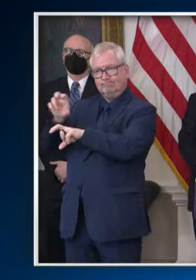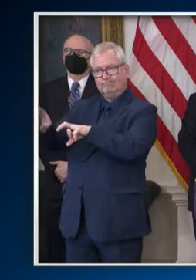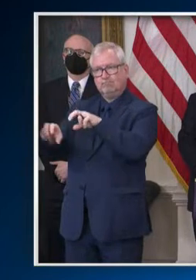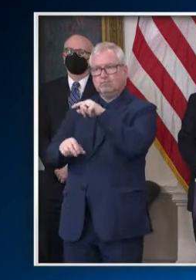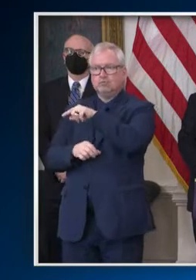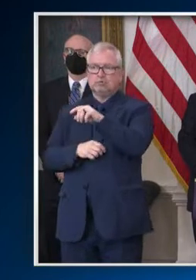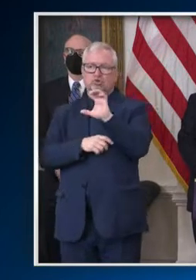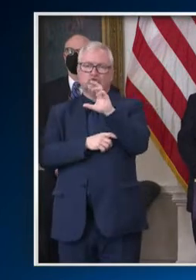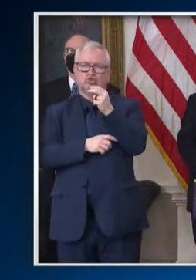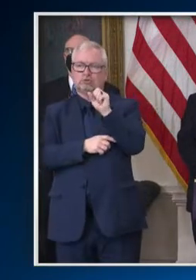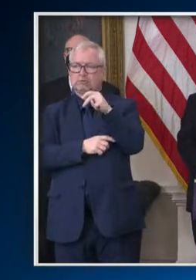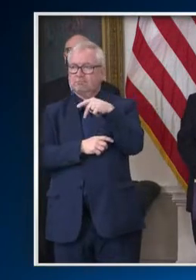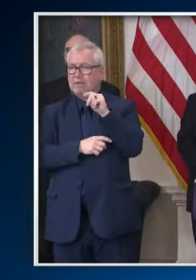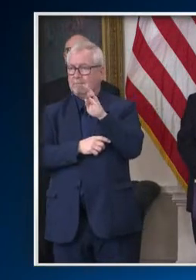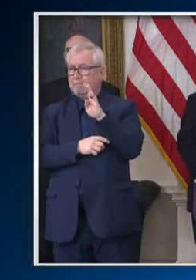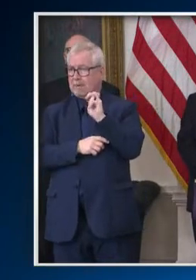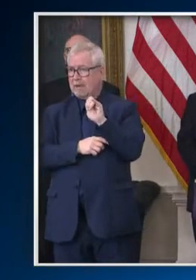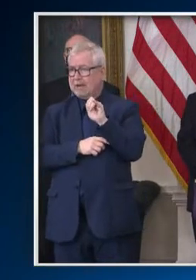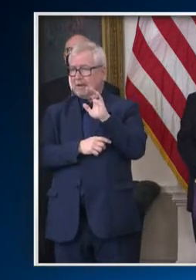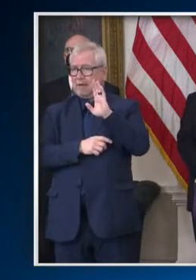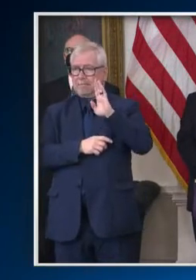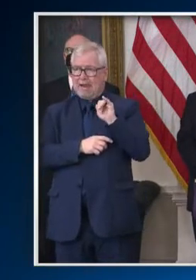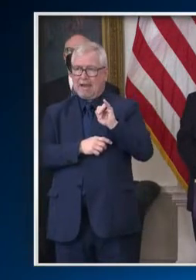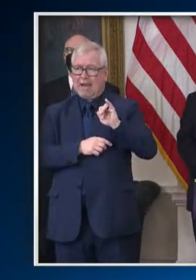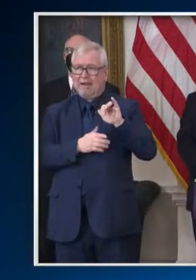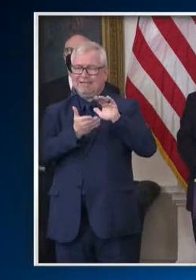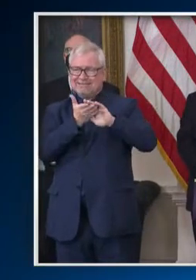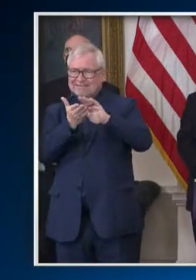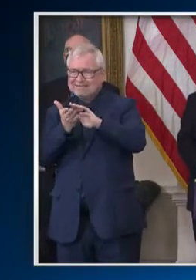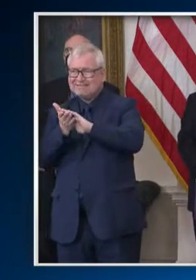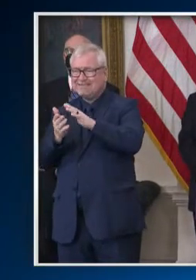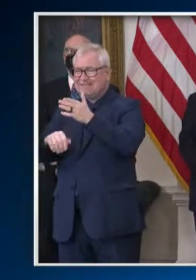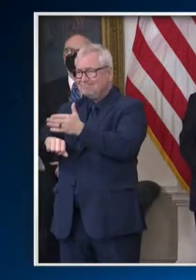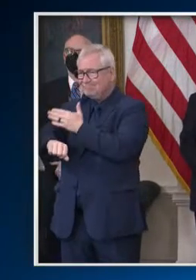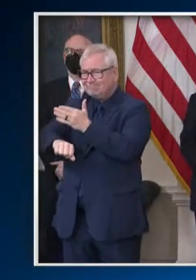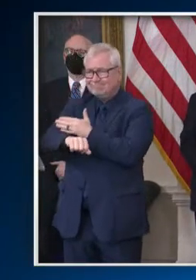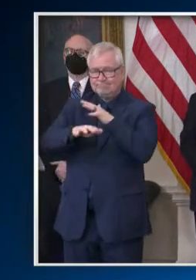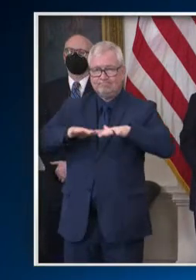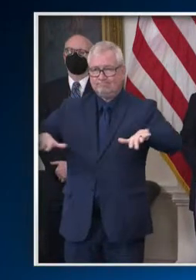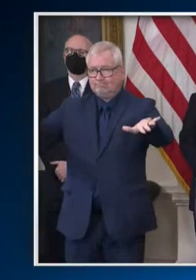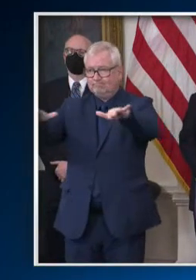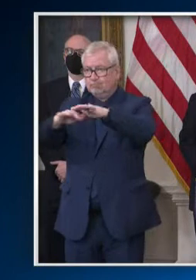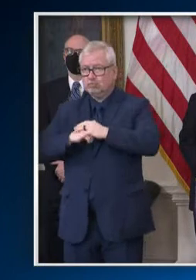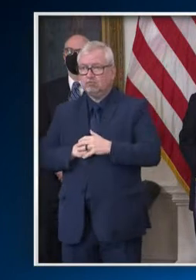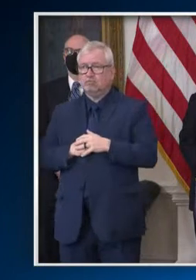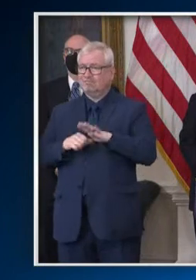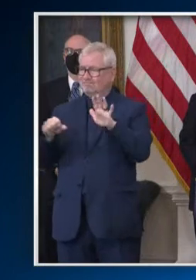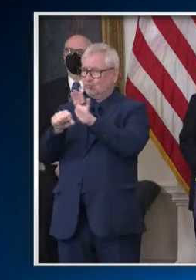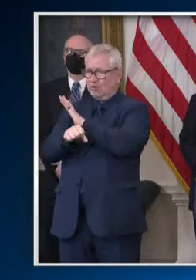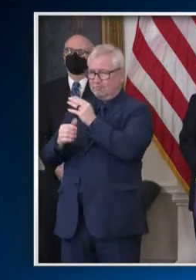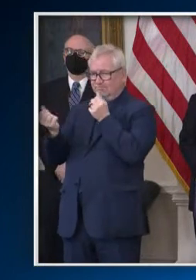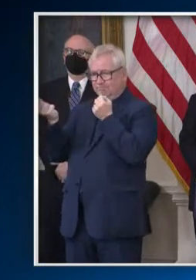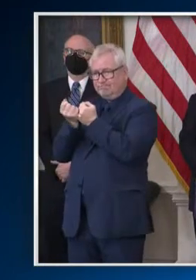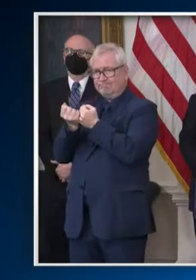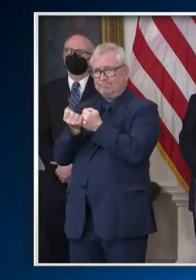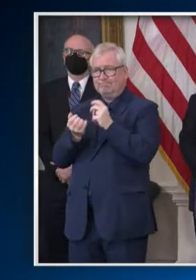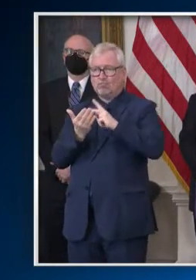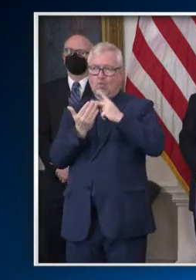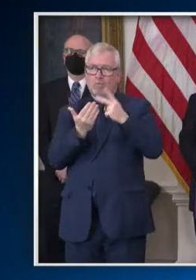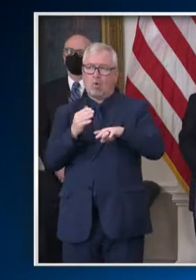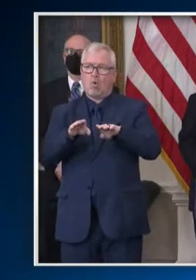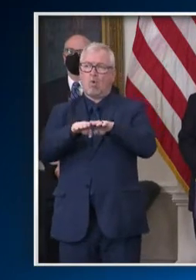And for the 5th year in a row, we are fully funding program open space and and other land preservation programs.